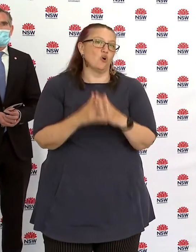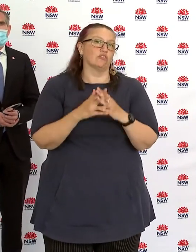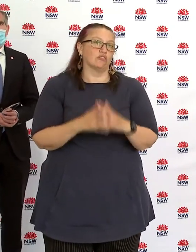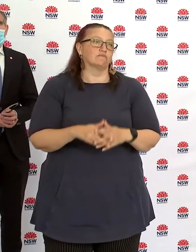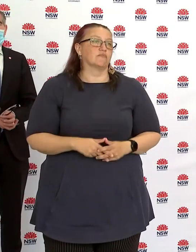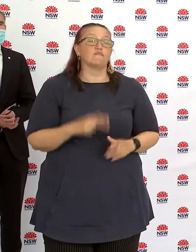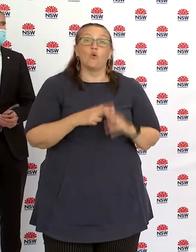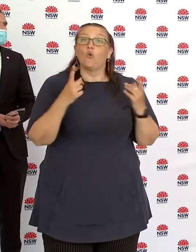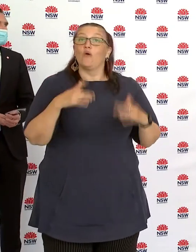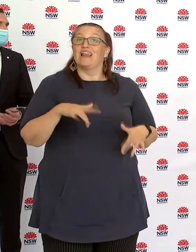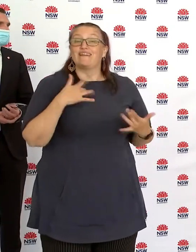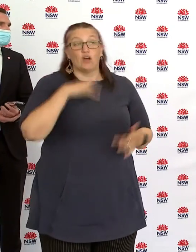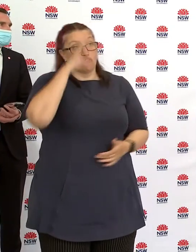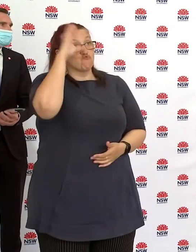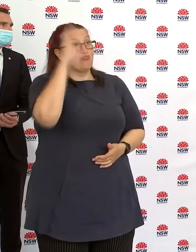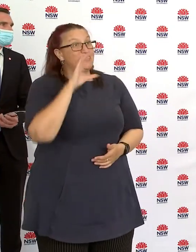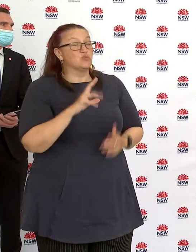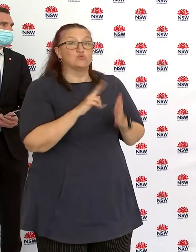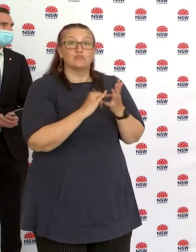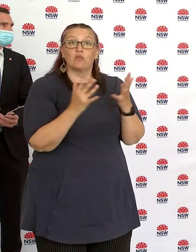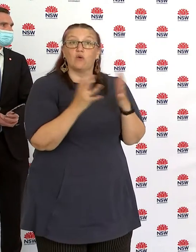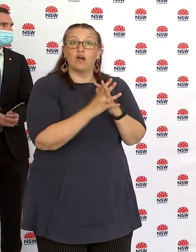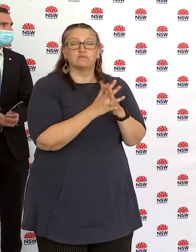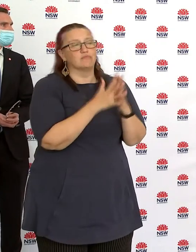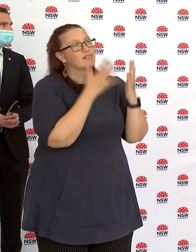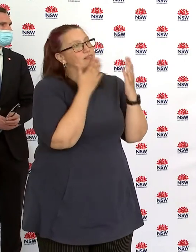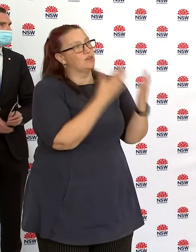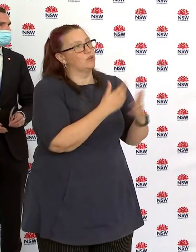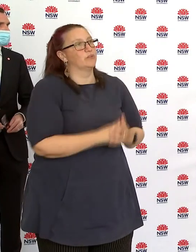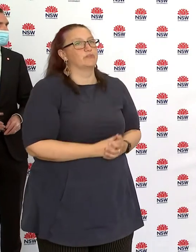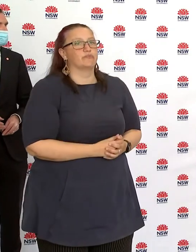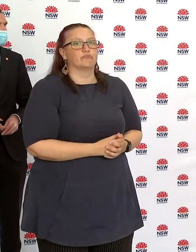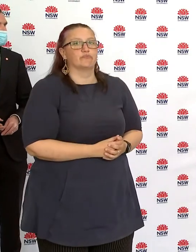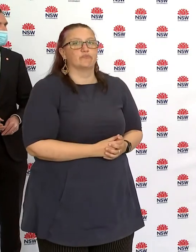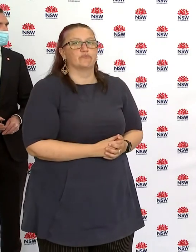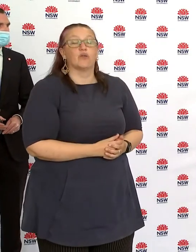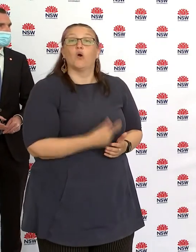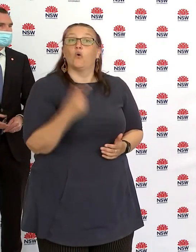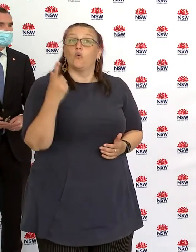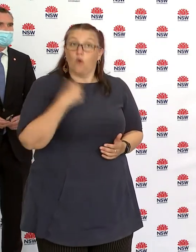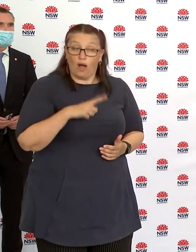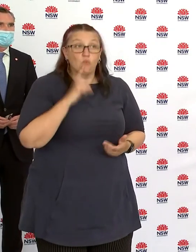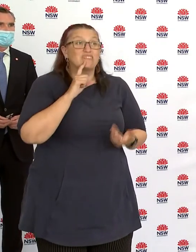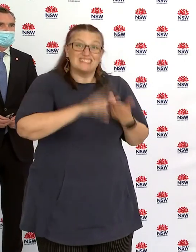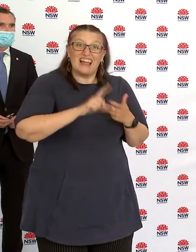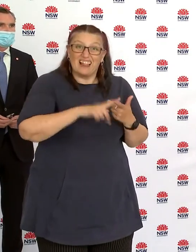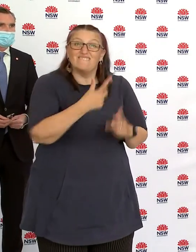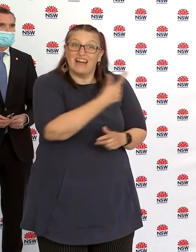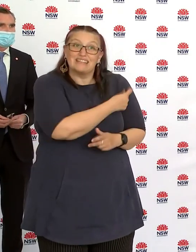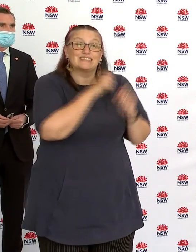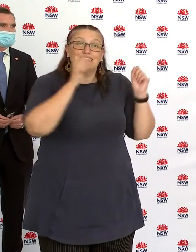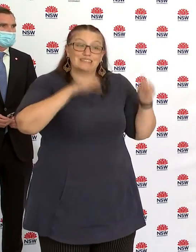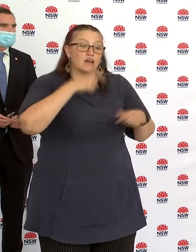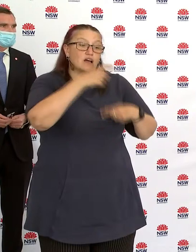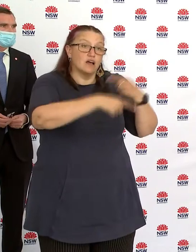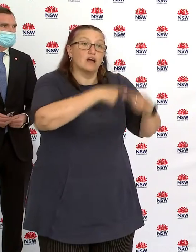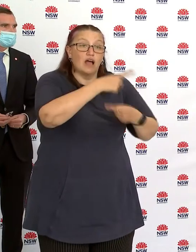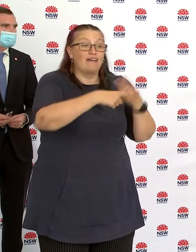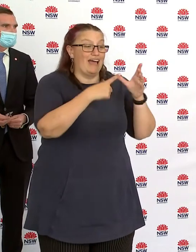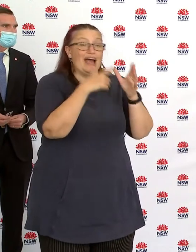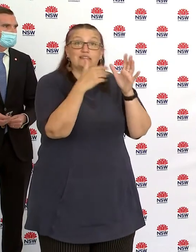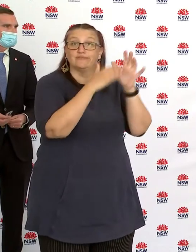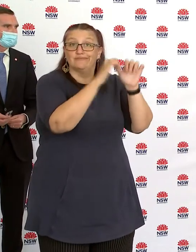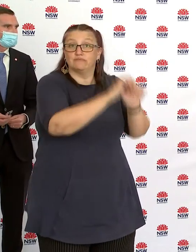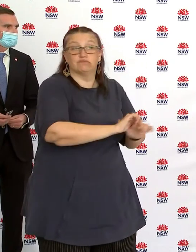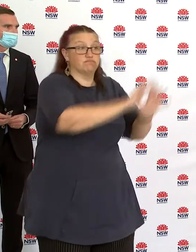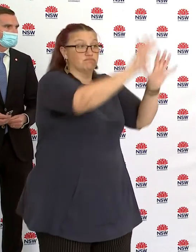of regional rural New South Wales, can I say firstly, thank you, because the opportunity for vaccination continues as we roll out AstraZeneca right across